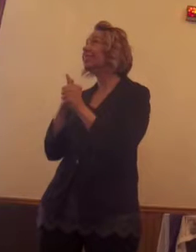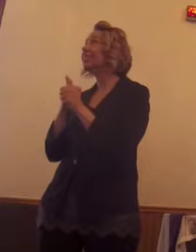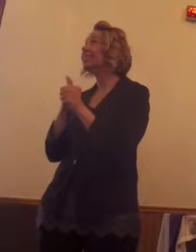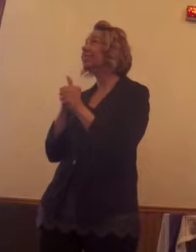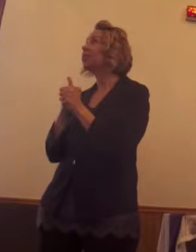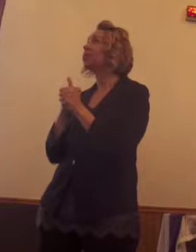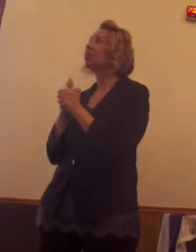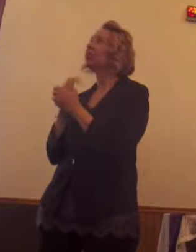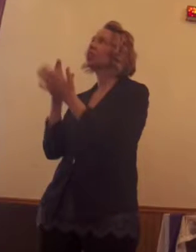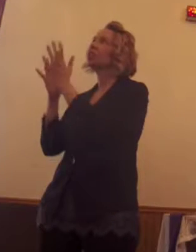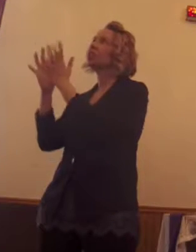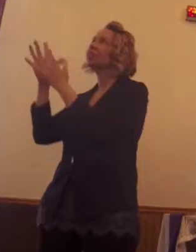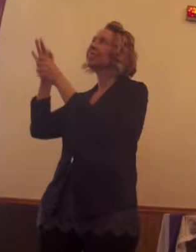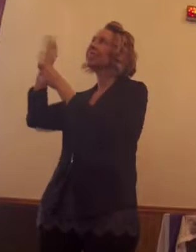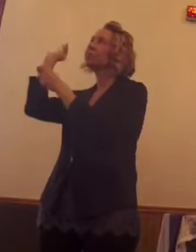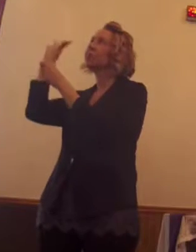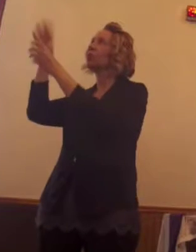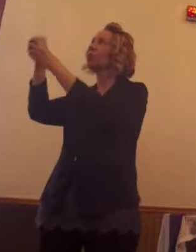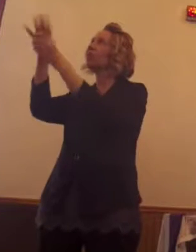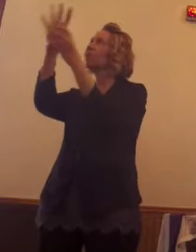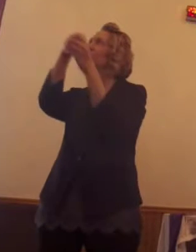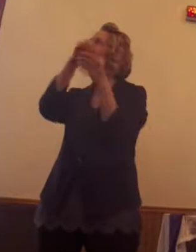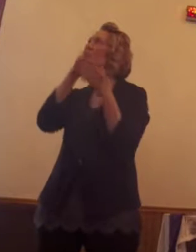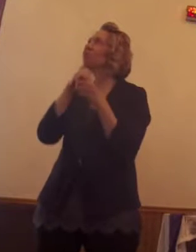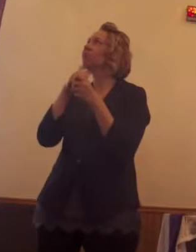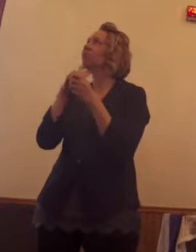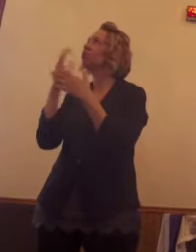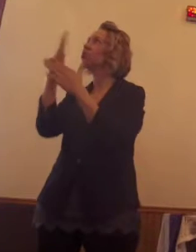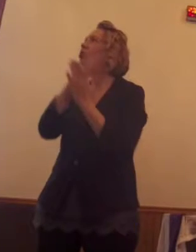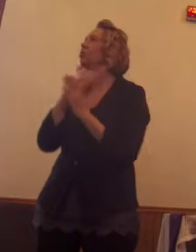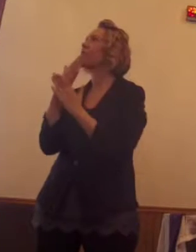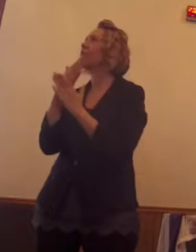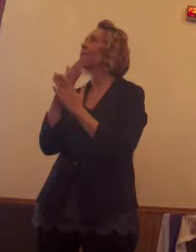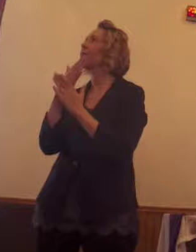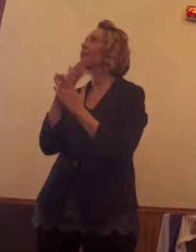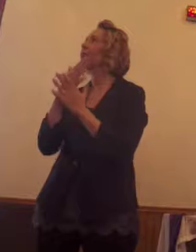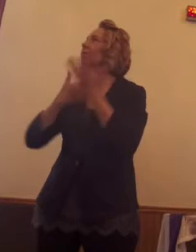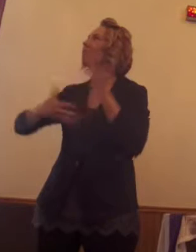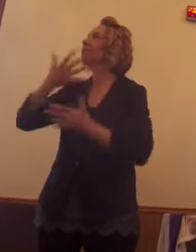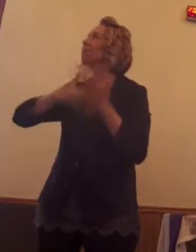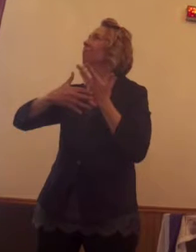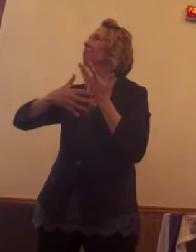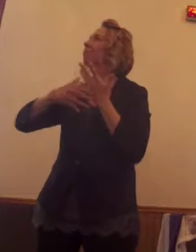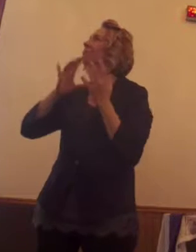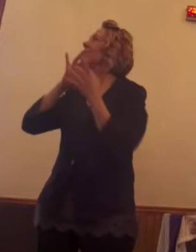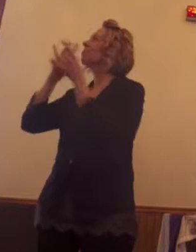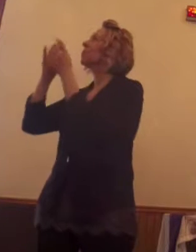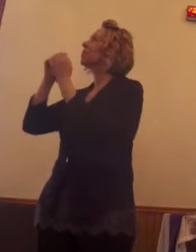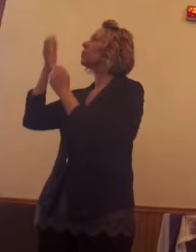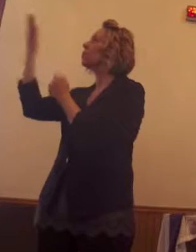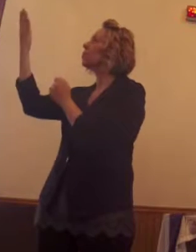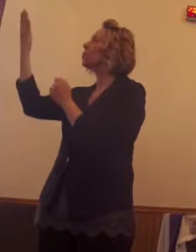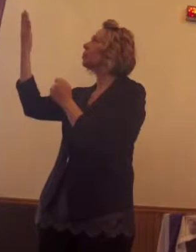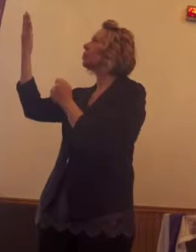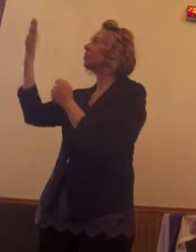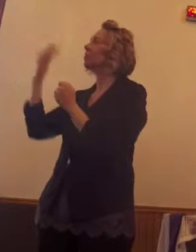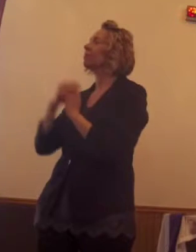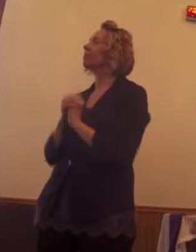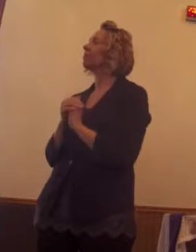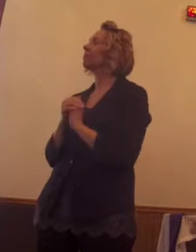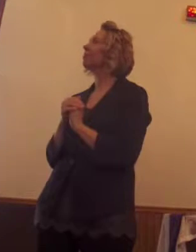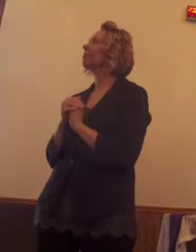spirit of Christ within us. Let us be that gift to one another through you and with you as we share ourselves with one another.